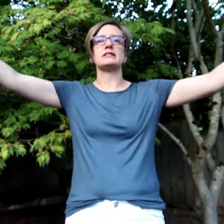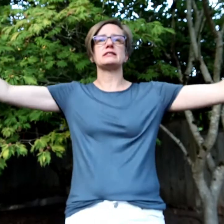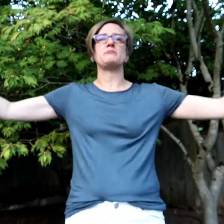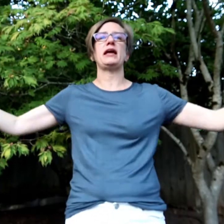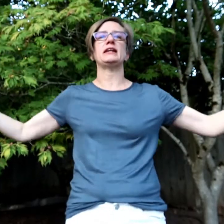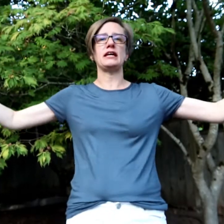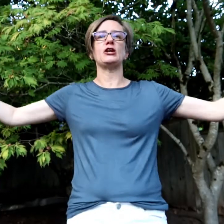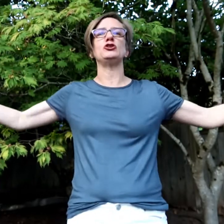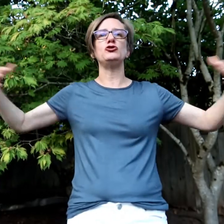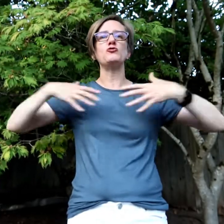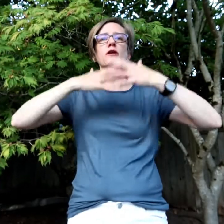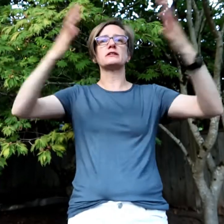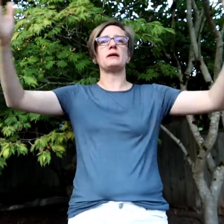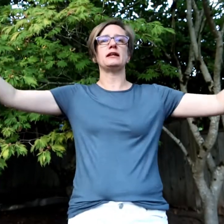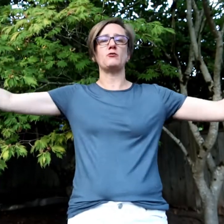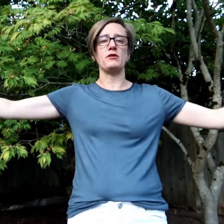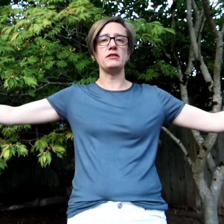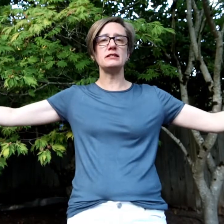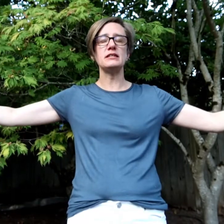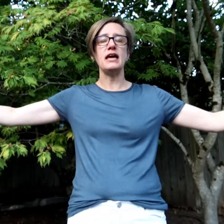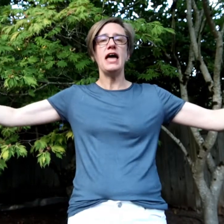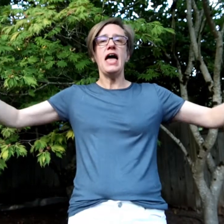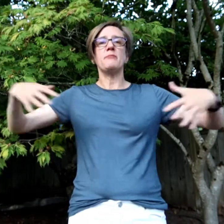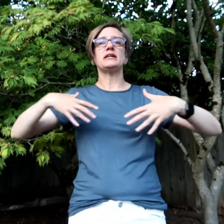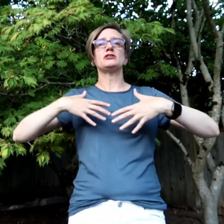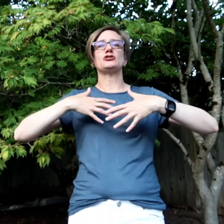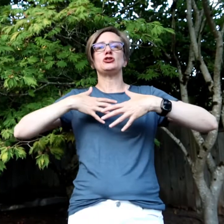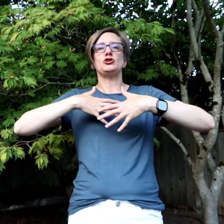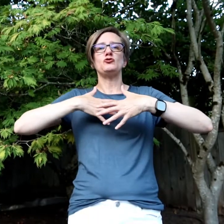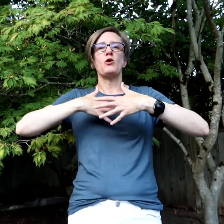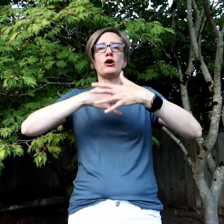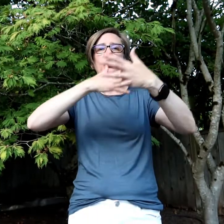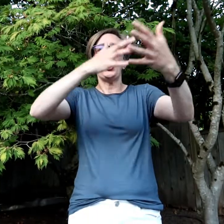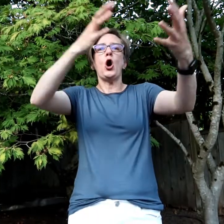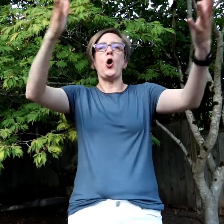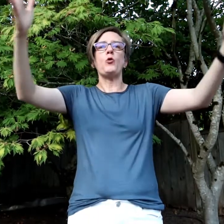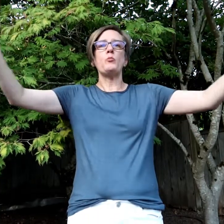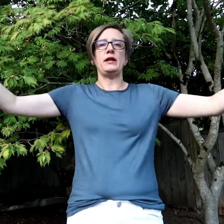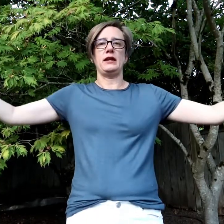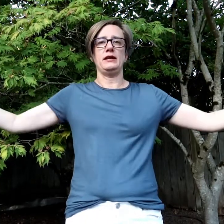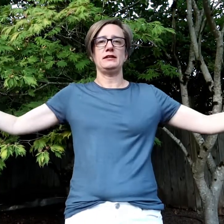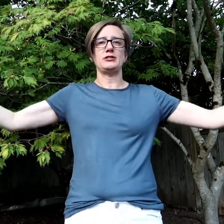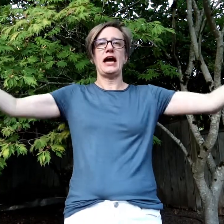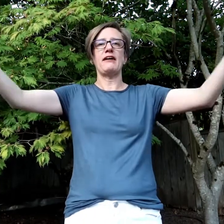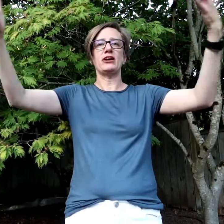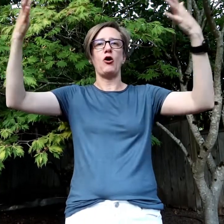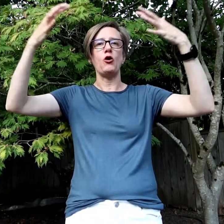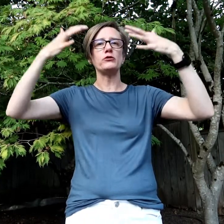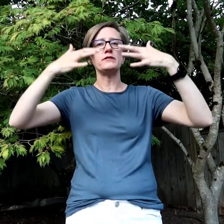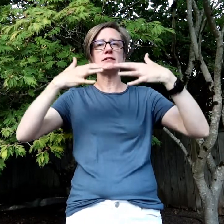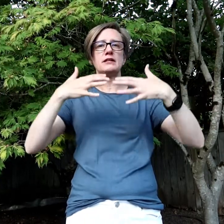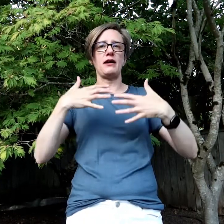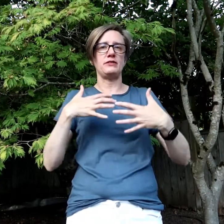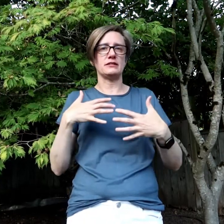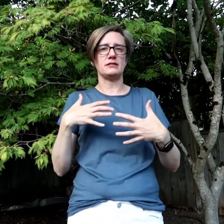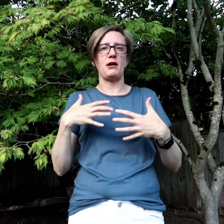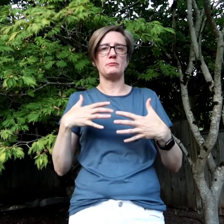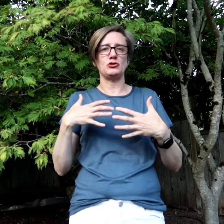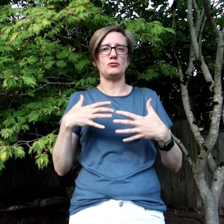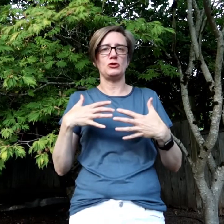expanding and you are expanding with it because you are open to having all of these things come to you.